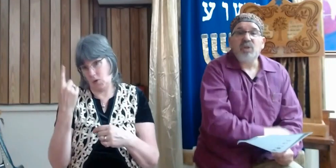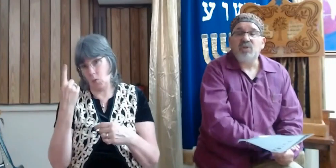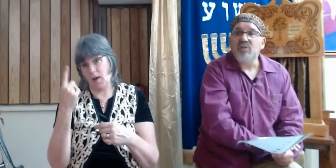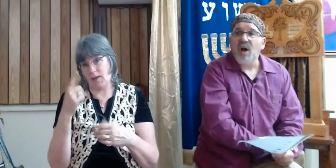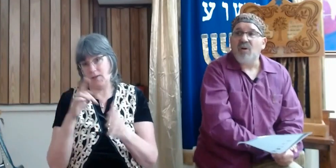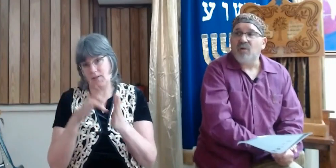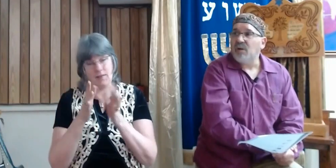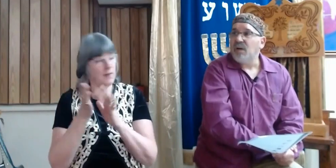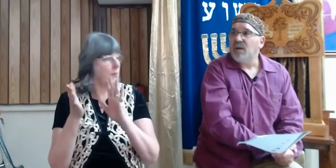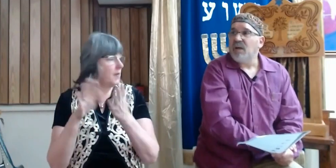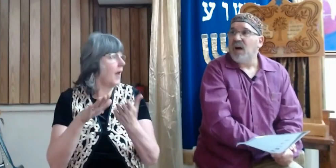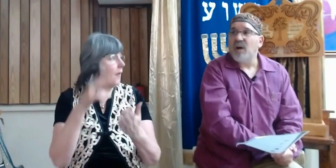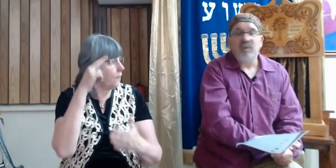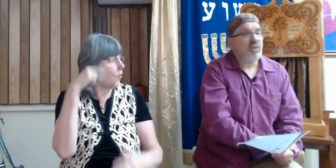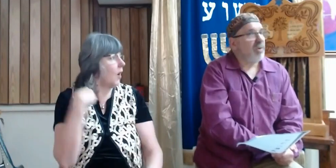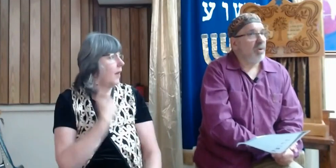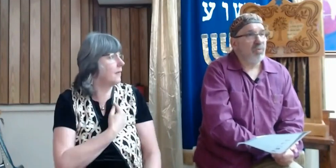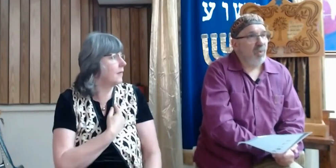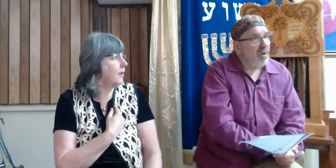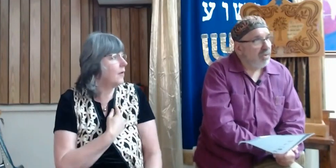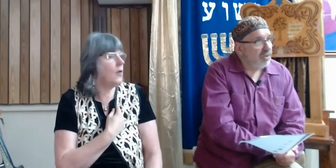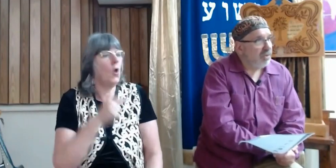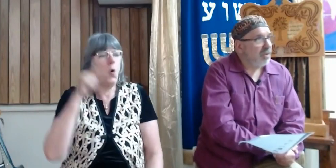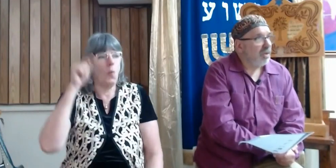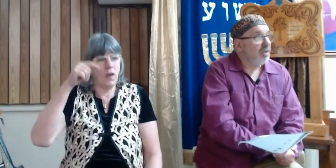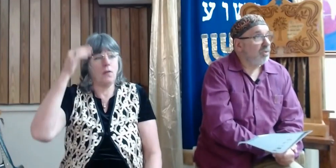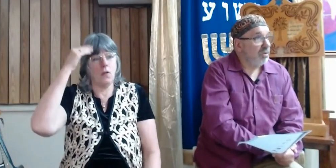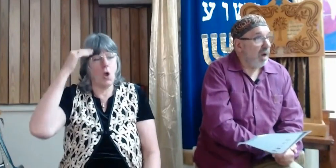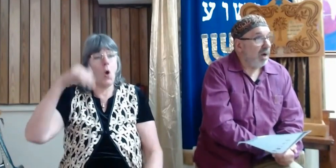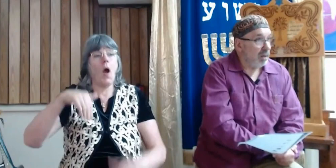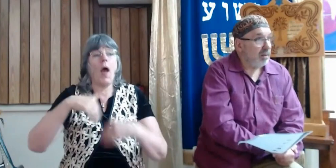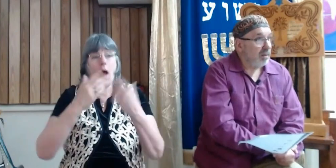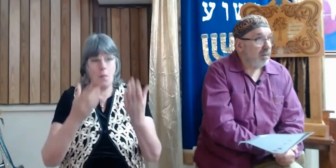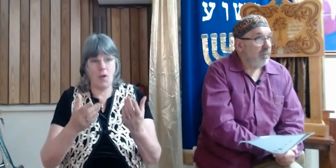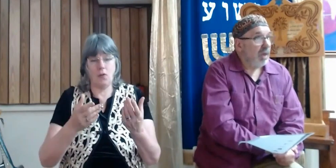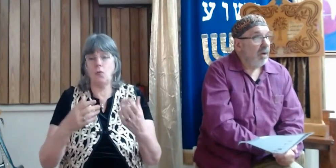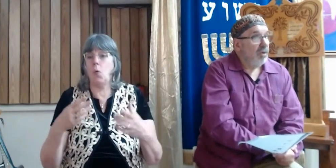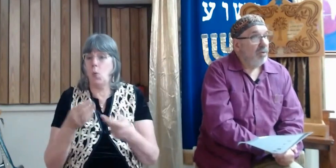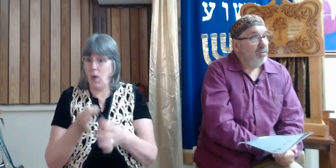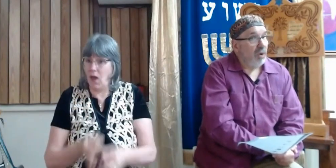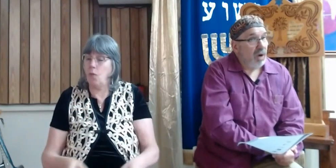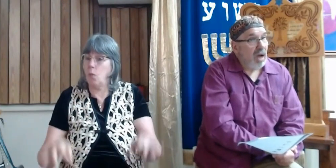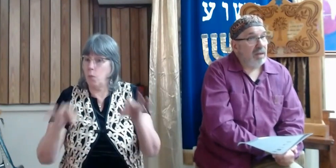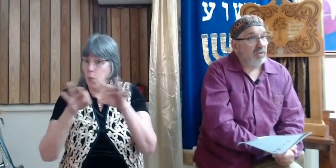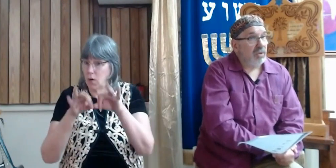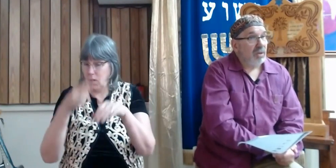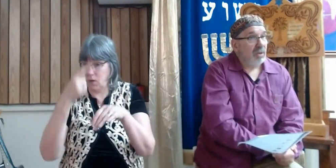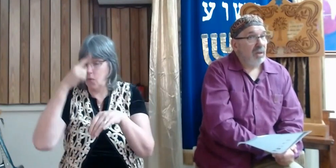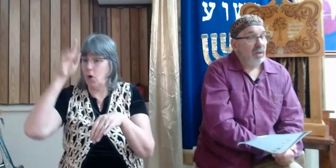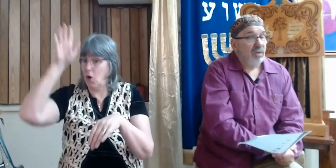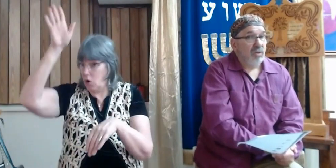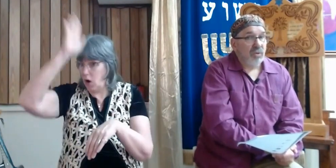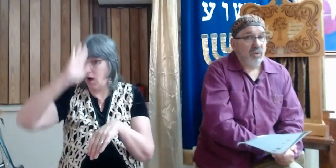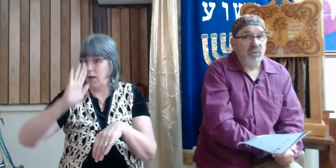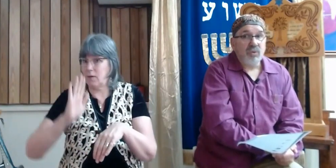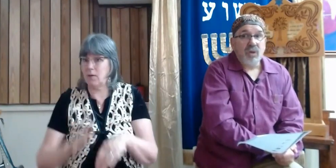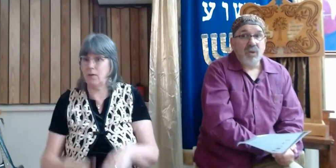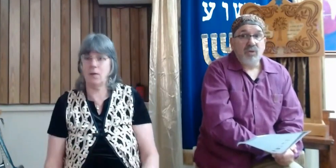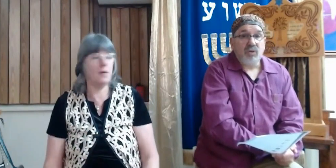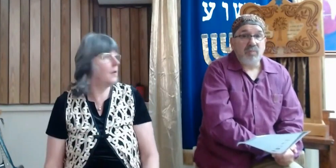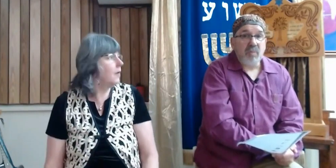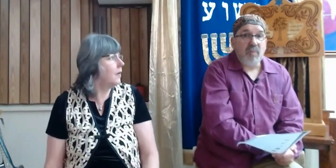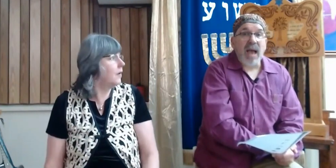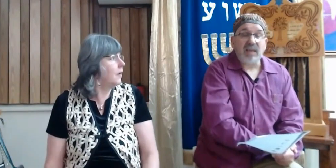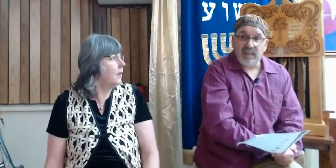we should know how much we are worth to God. For us to